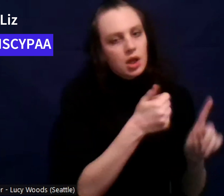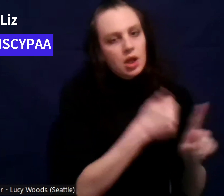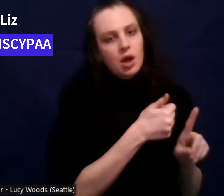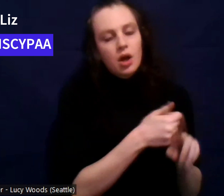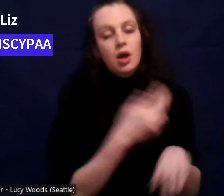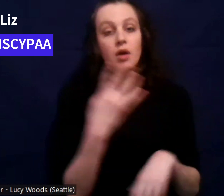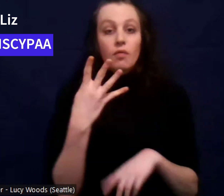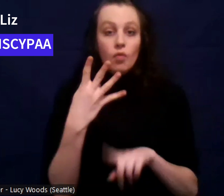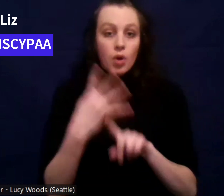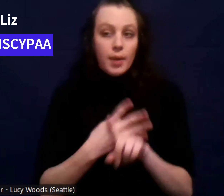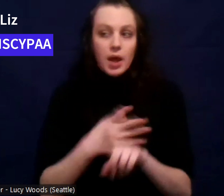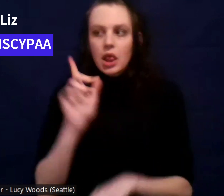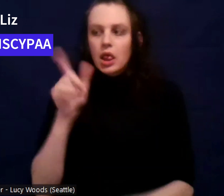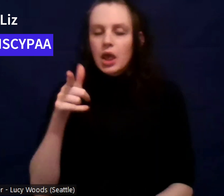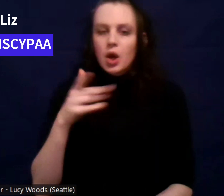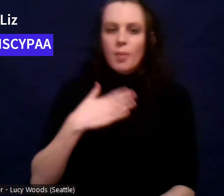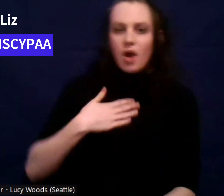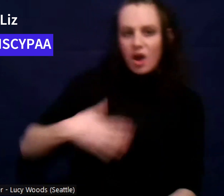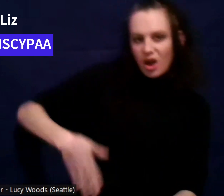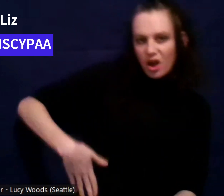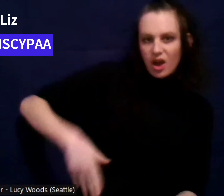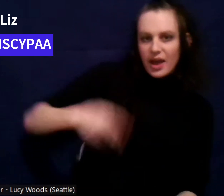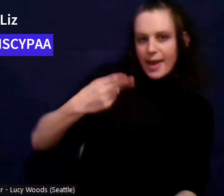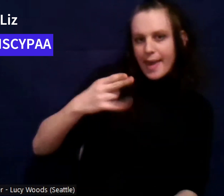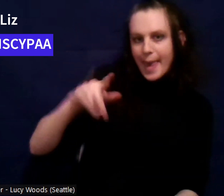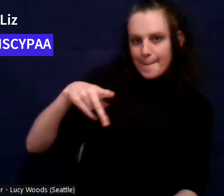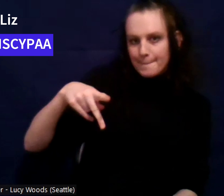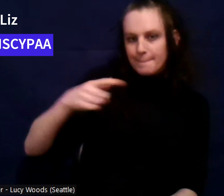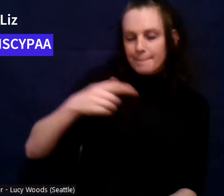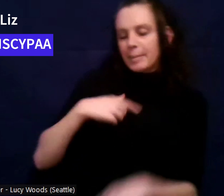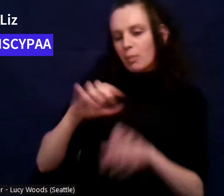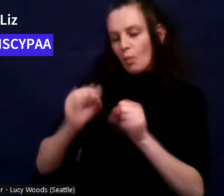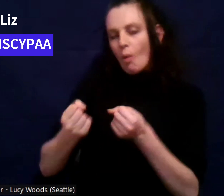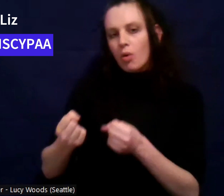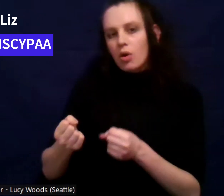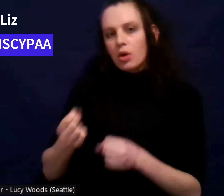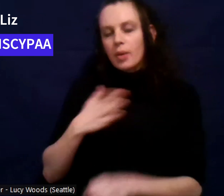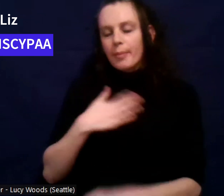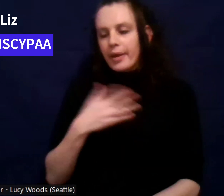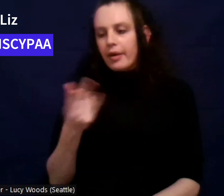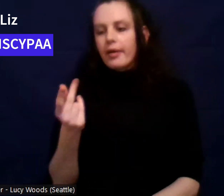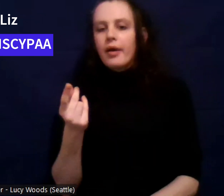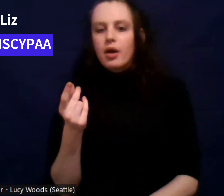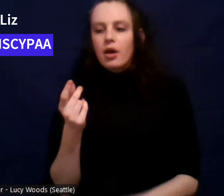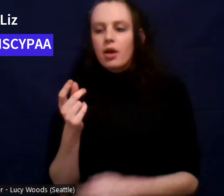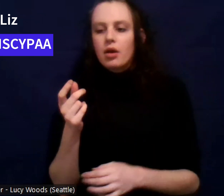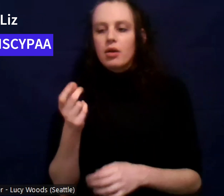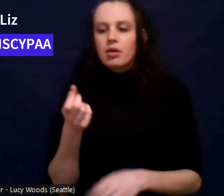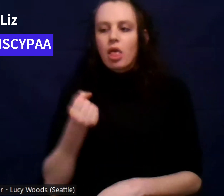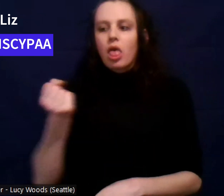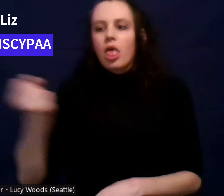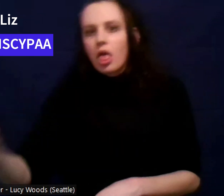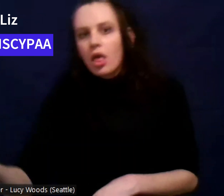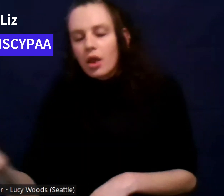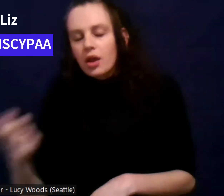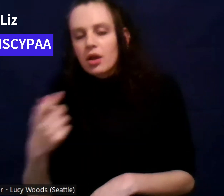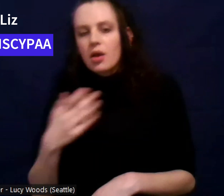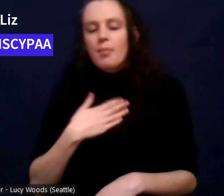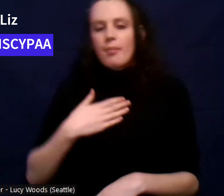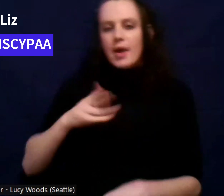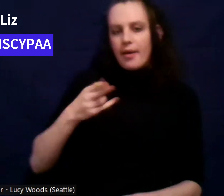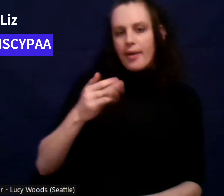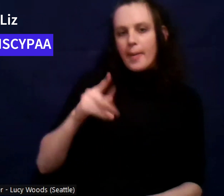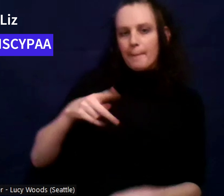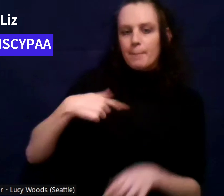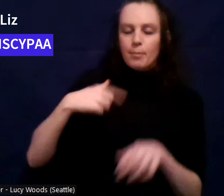hip. My dog like pulled me down a hill and I like dislocated and broke my hip. Um, and then after that, I was like,